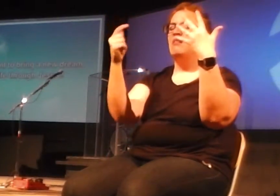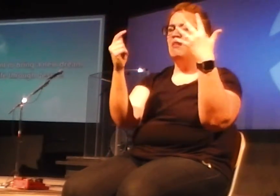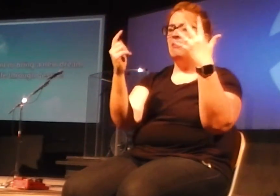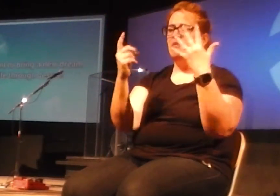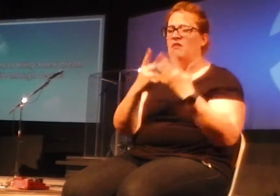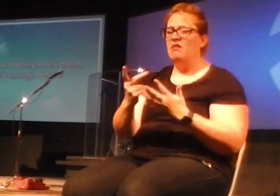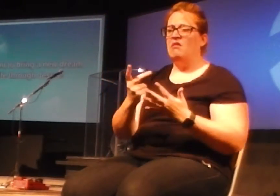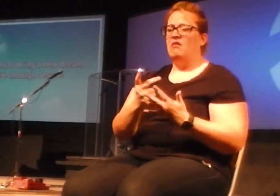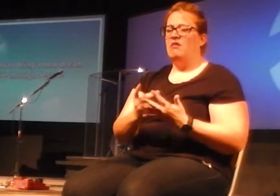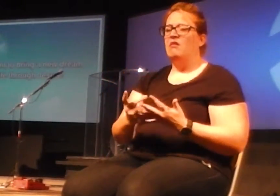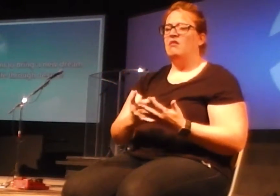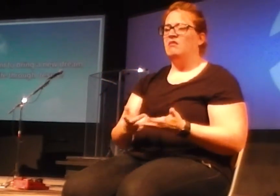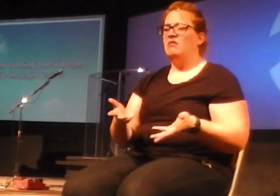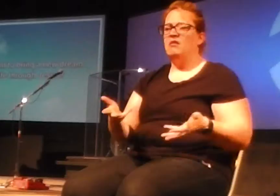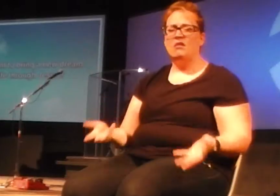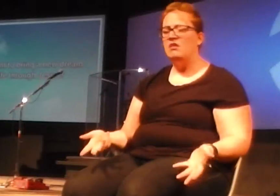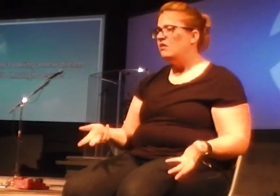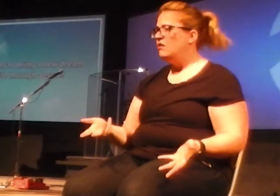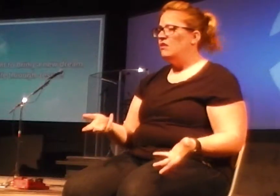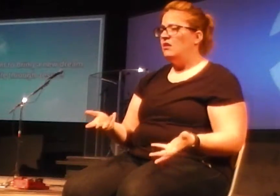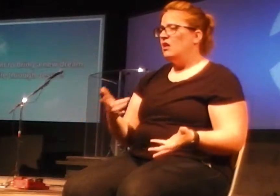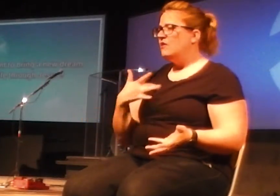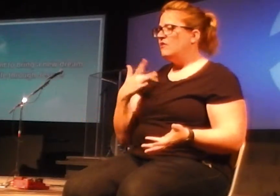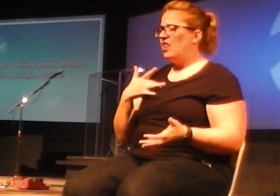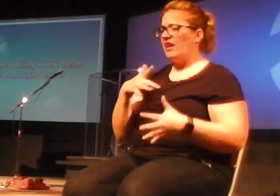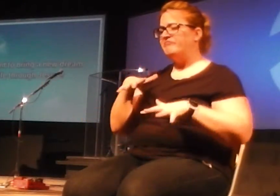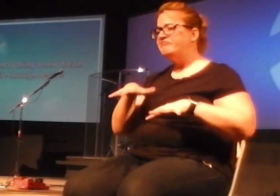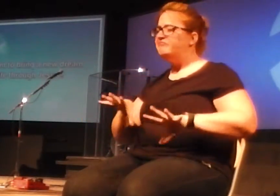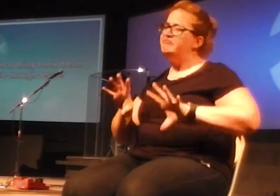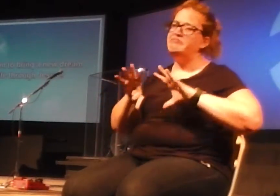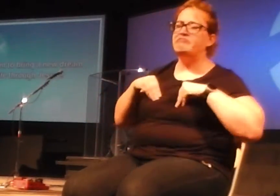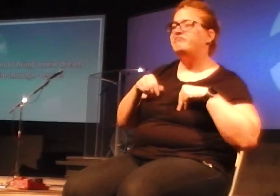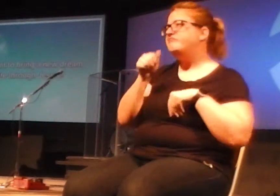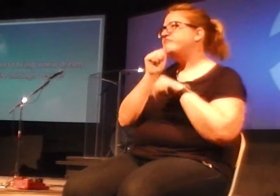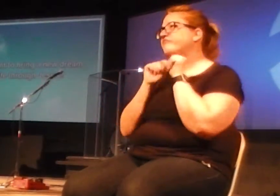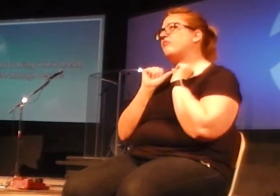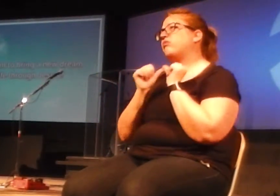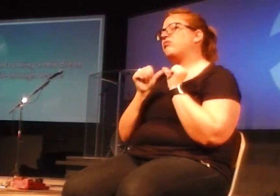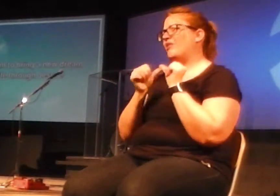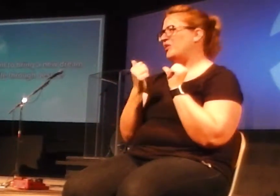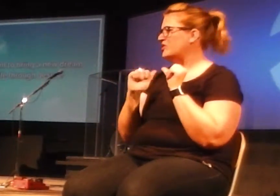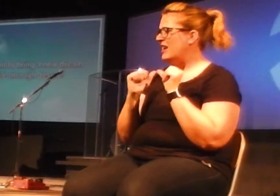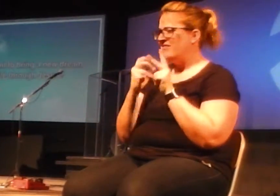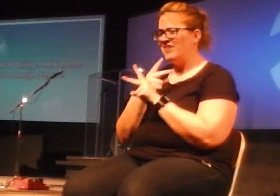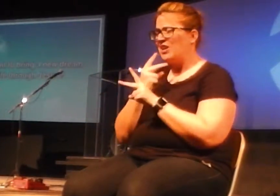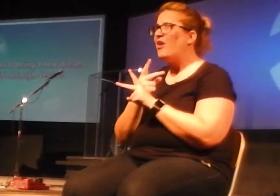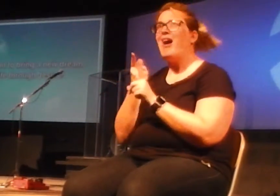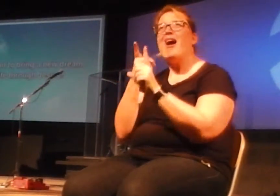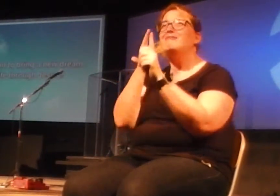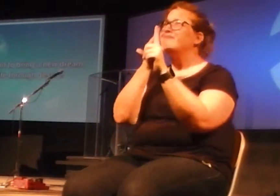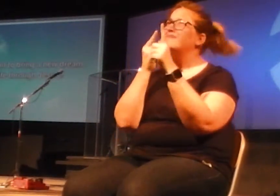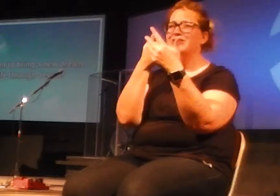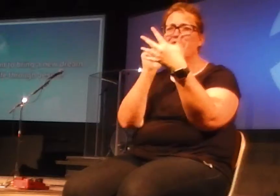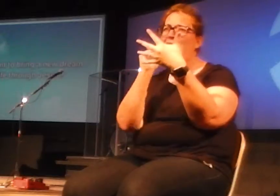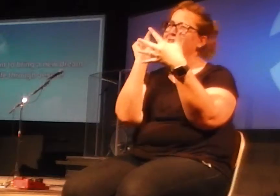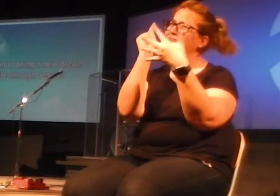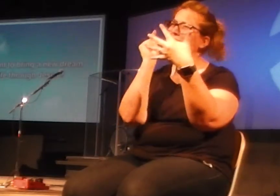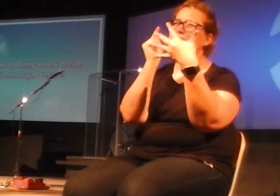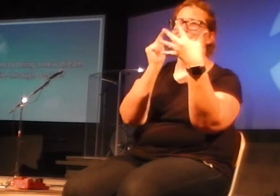And maybe you're in this place of either settling for life in exile or you're trying to figure out how to go back to the original dream. Does God want to bring a new